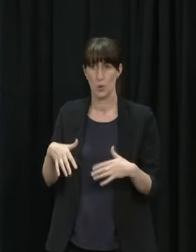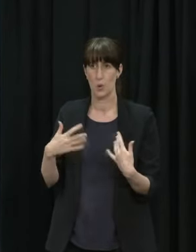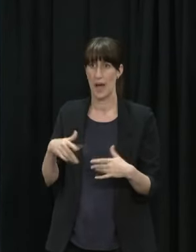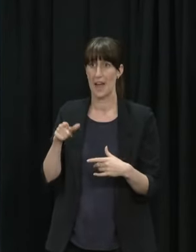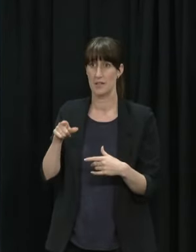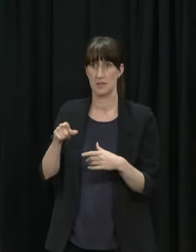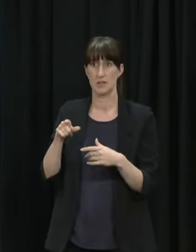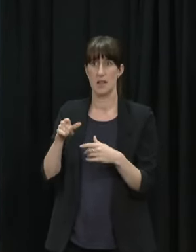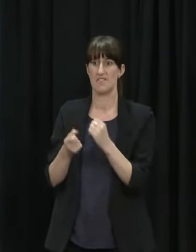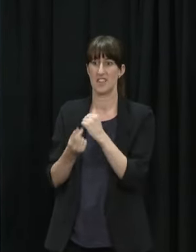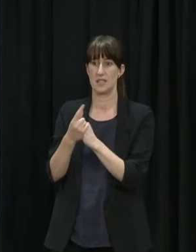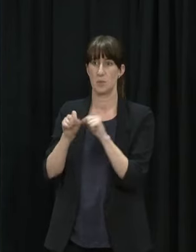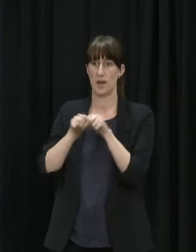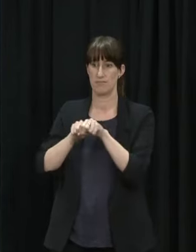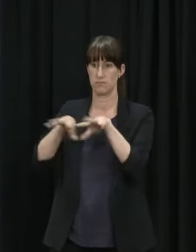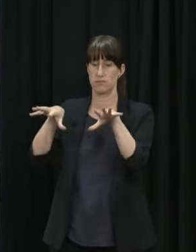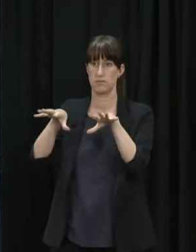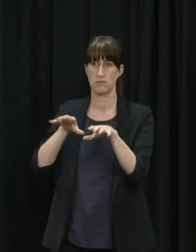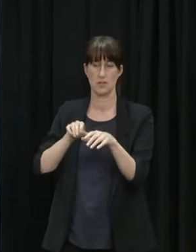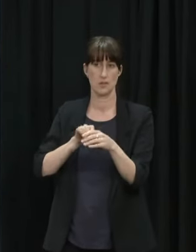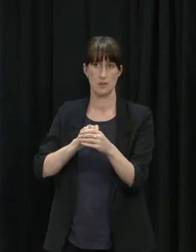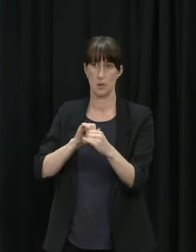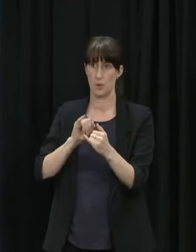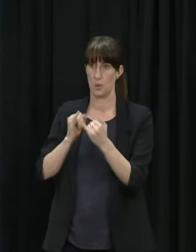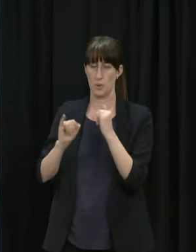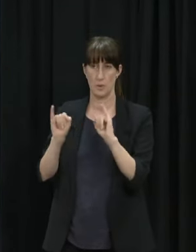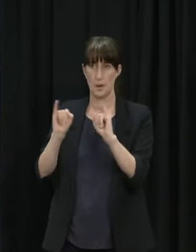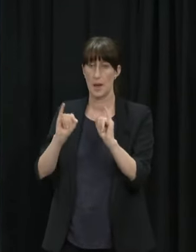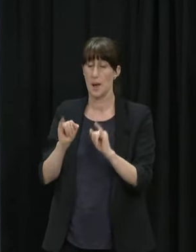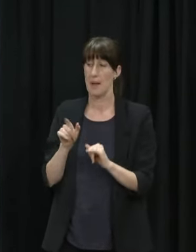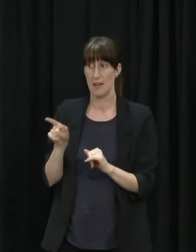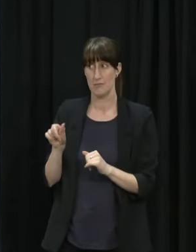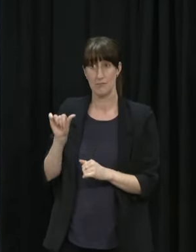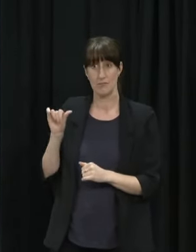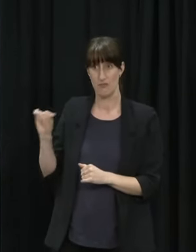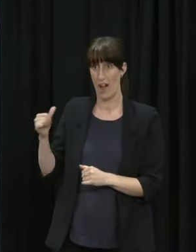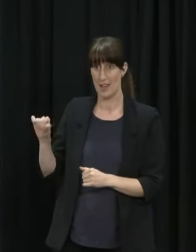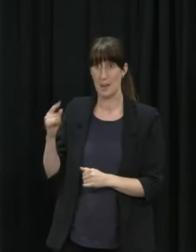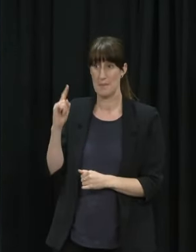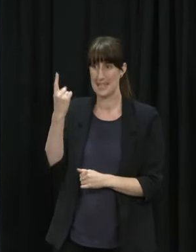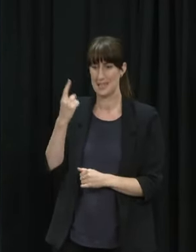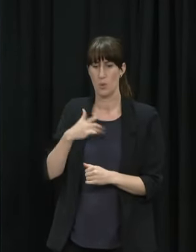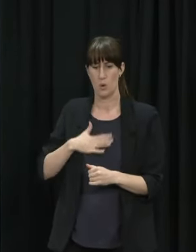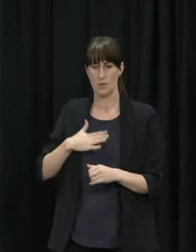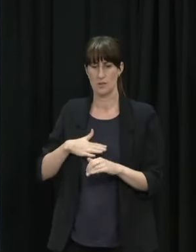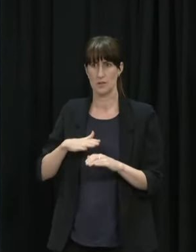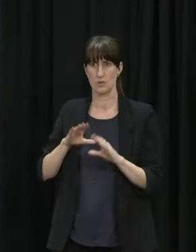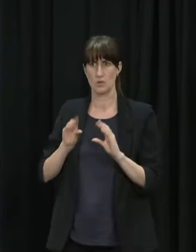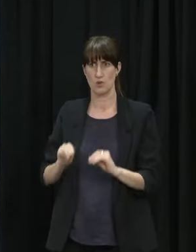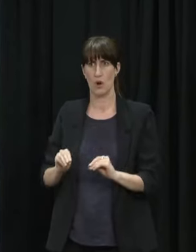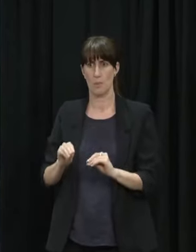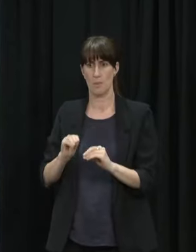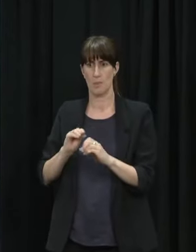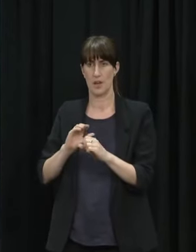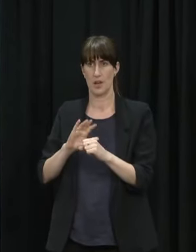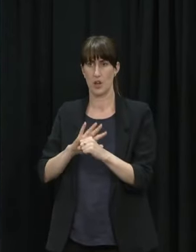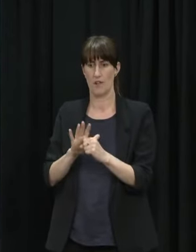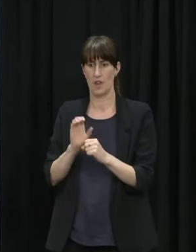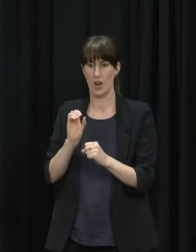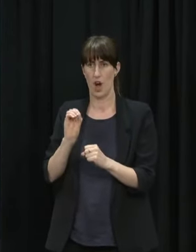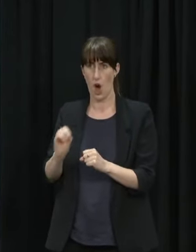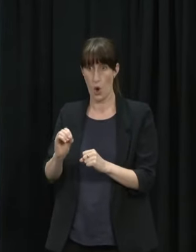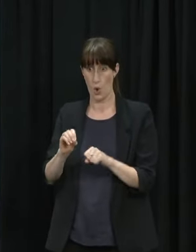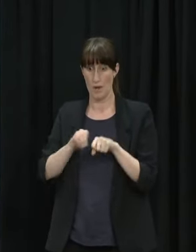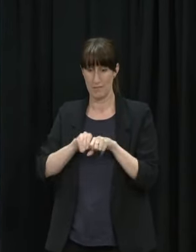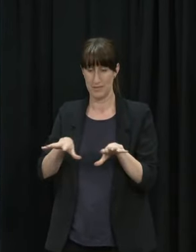I think the minister is right we want to hold this back for as long as we possibly can we know that that delta outbreak that started in August was triggered